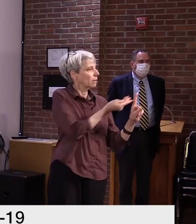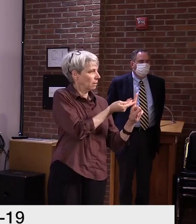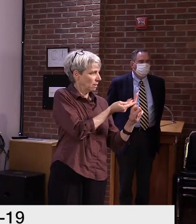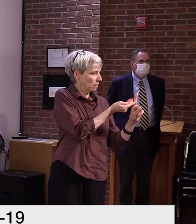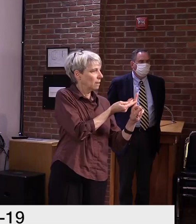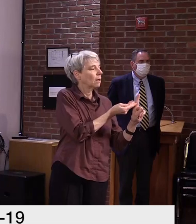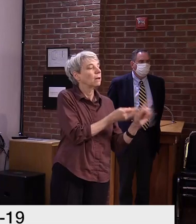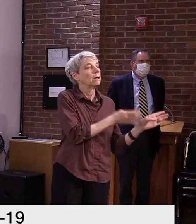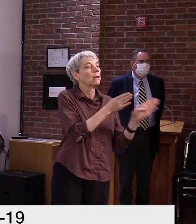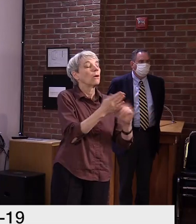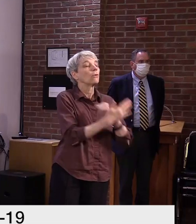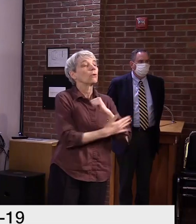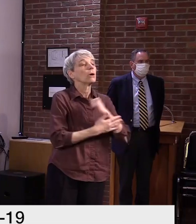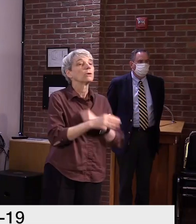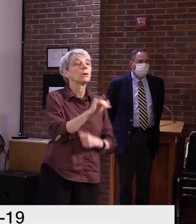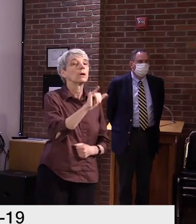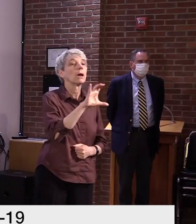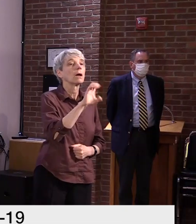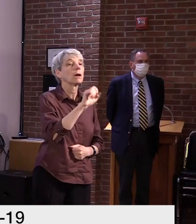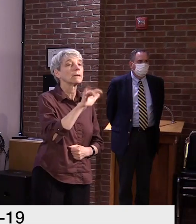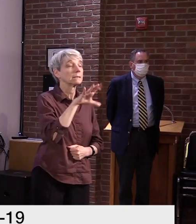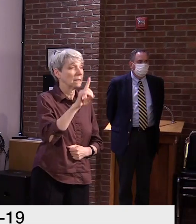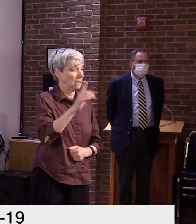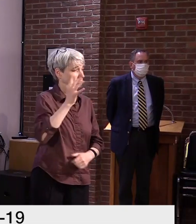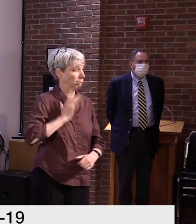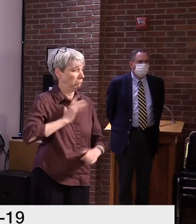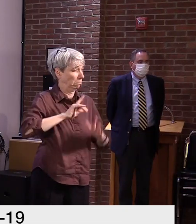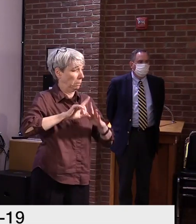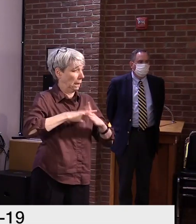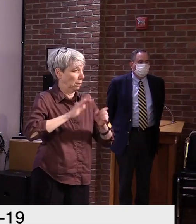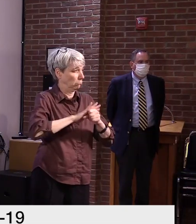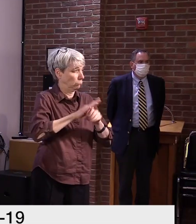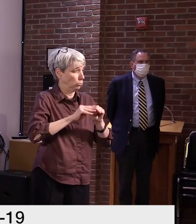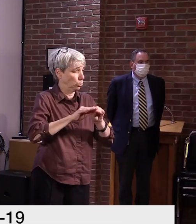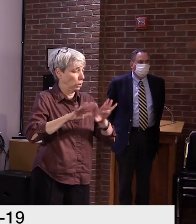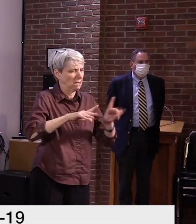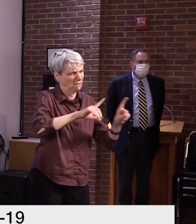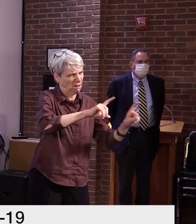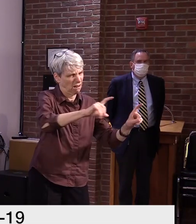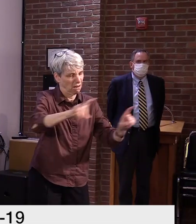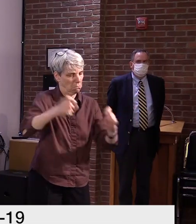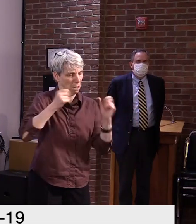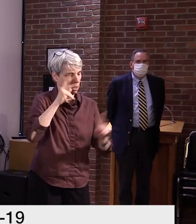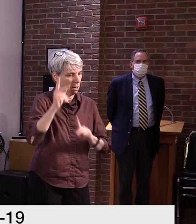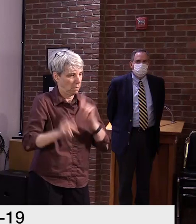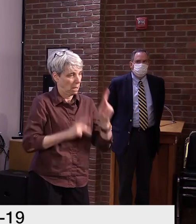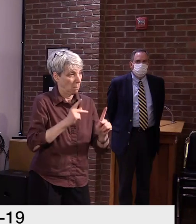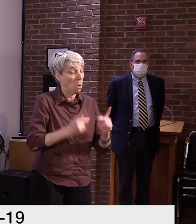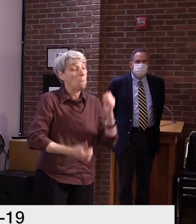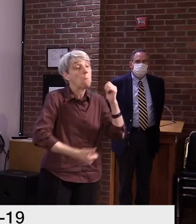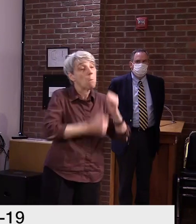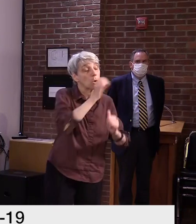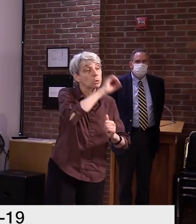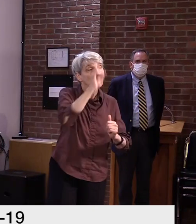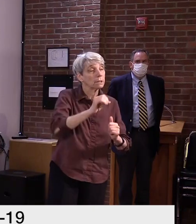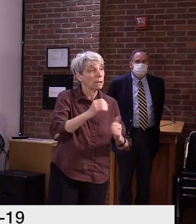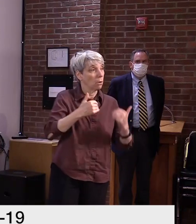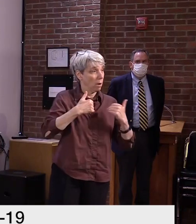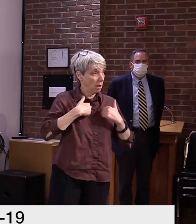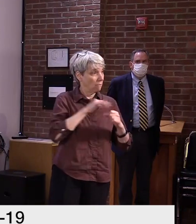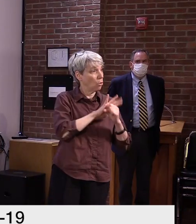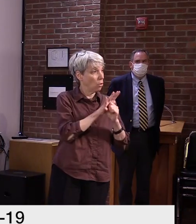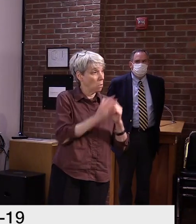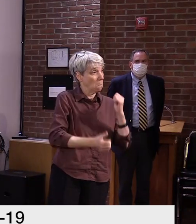early in the pandemic, when they tested a large percentage of their population, very few children were infected, and they could only document